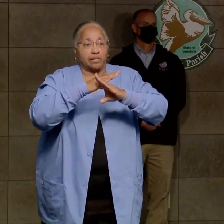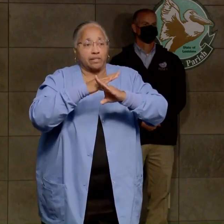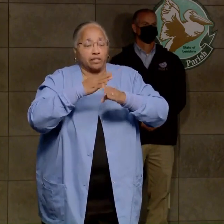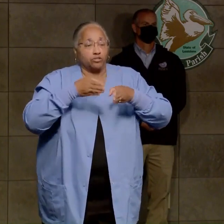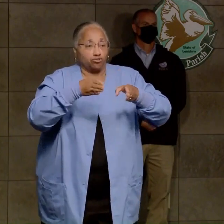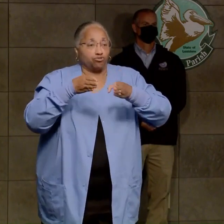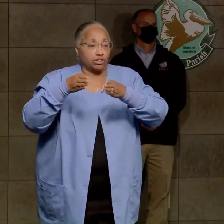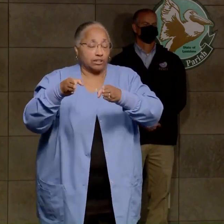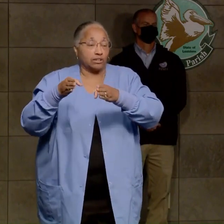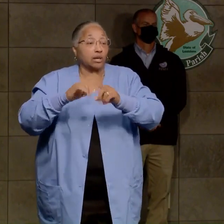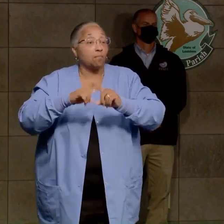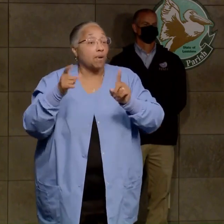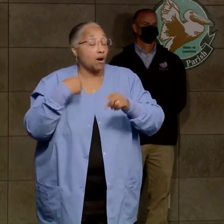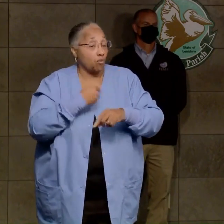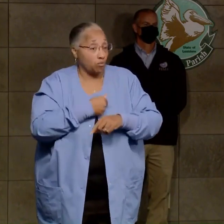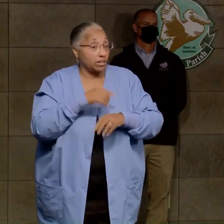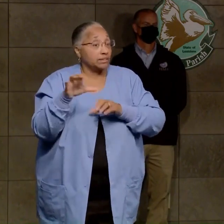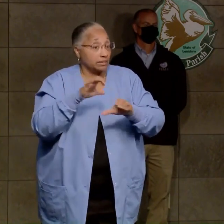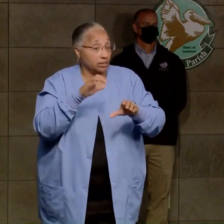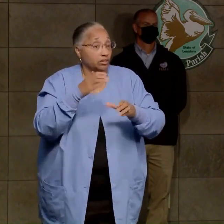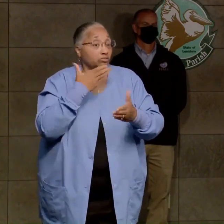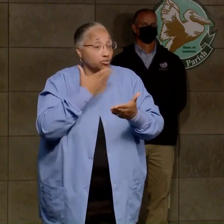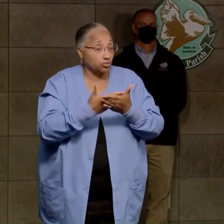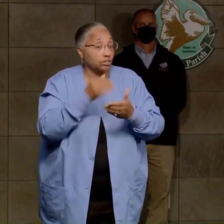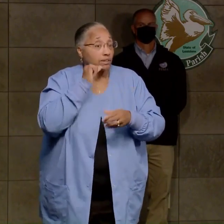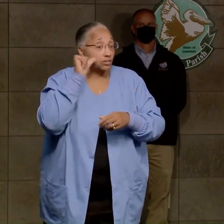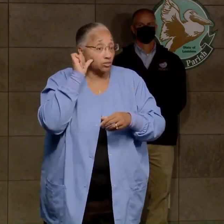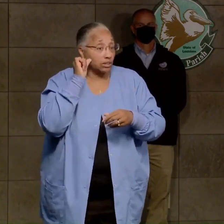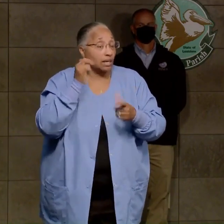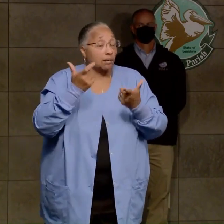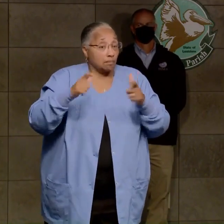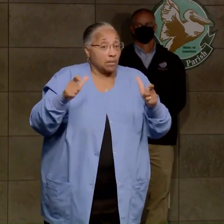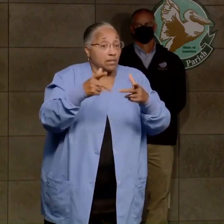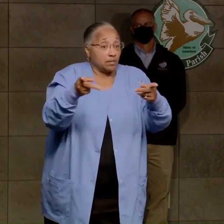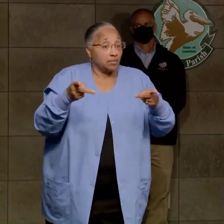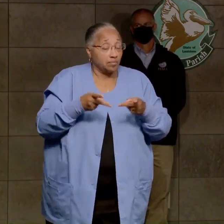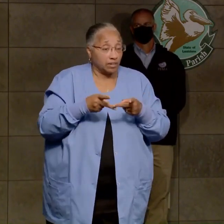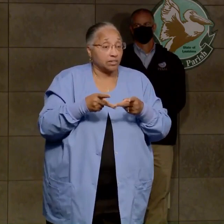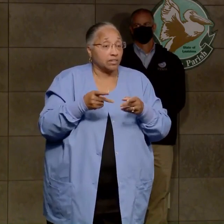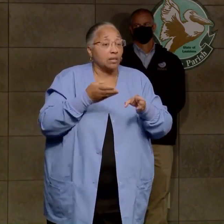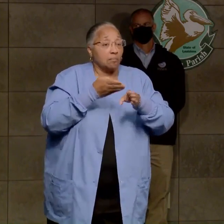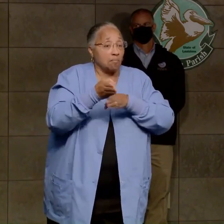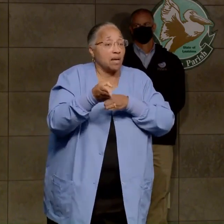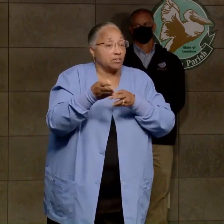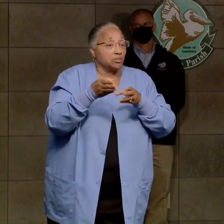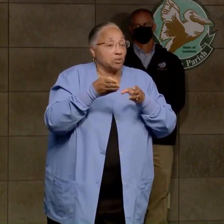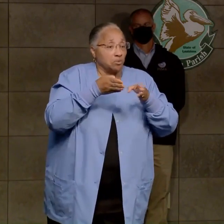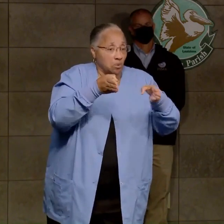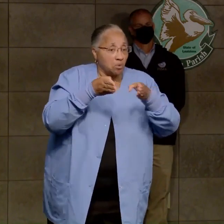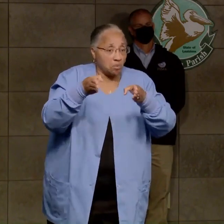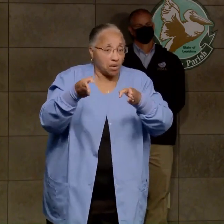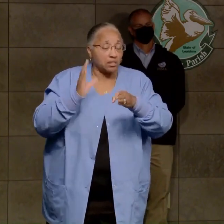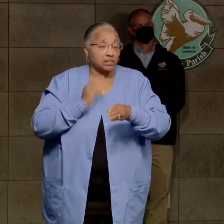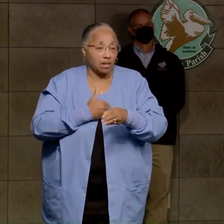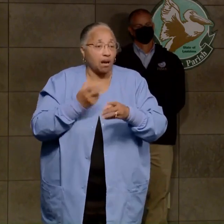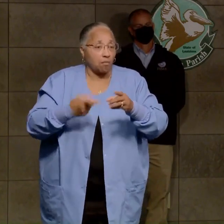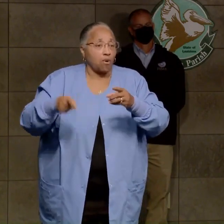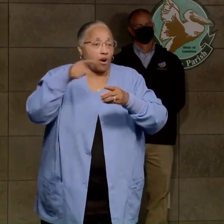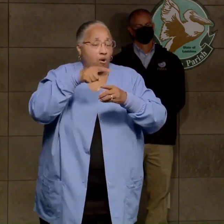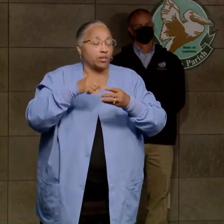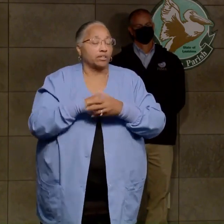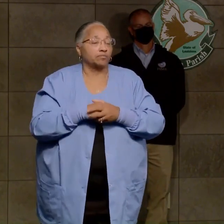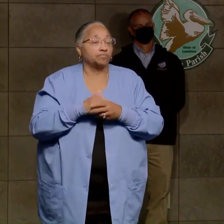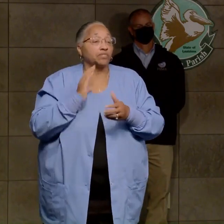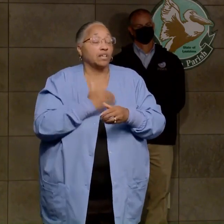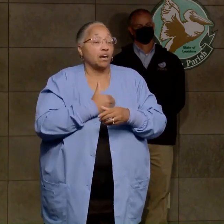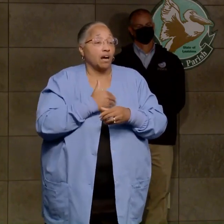made a sizable dent in that yesterday. Obviously, major intersections and roadways were our priority for that. Our public